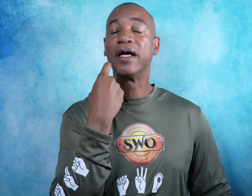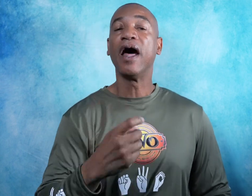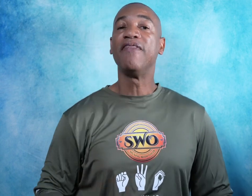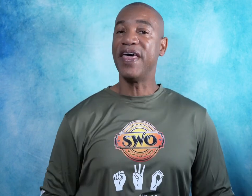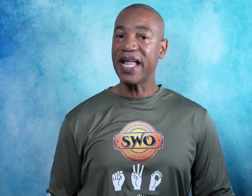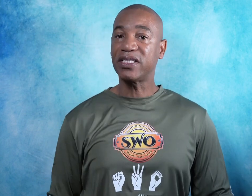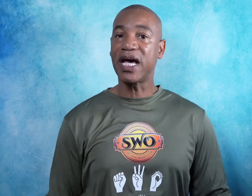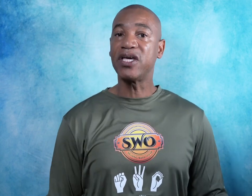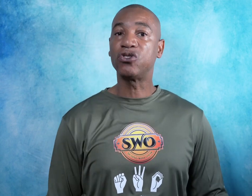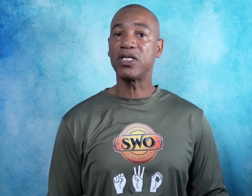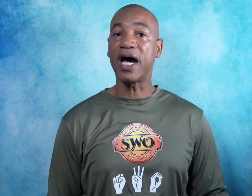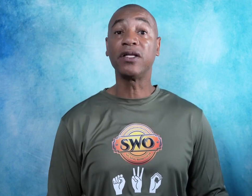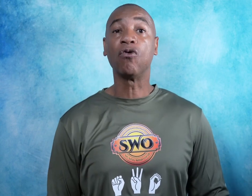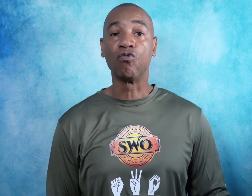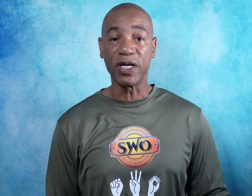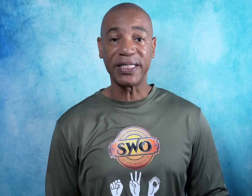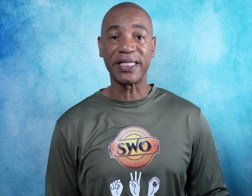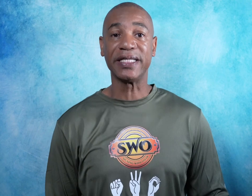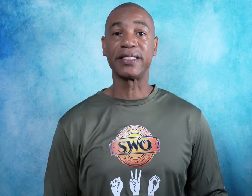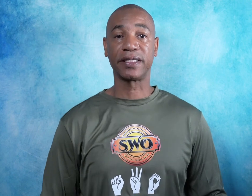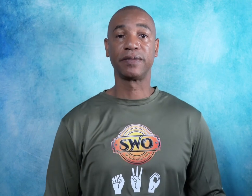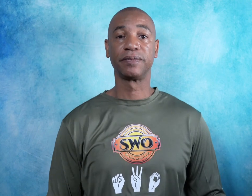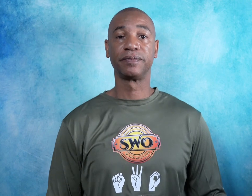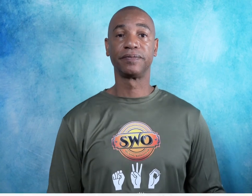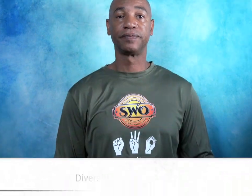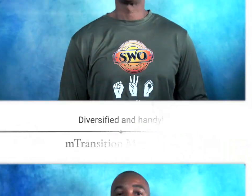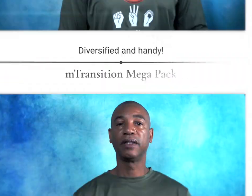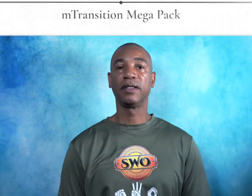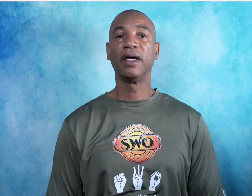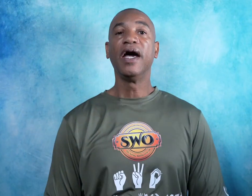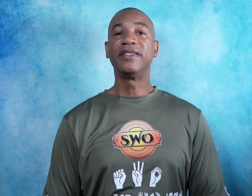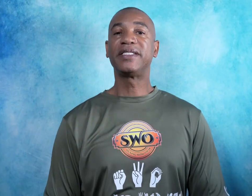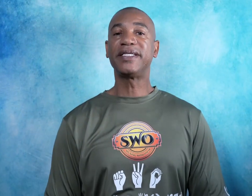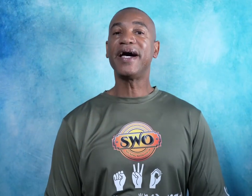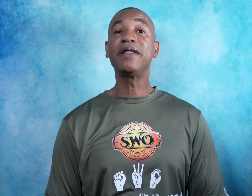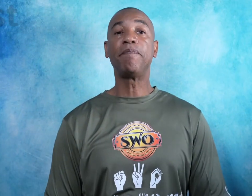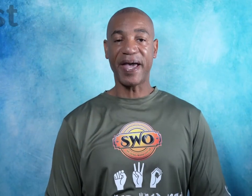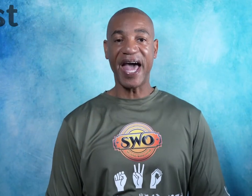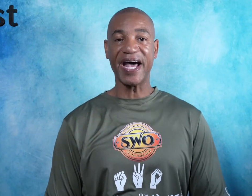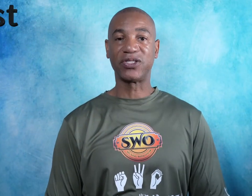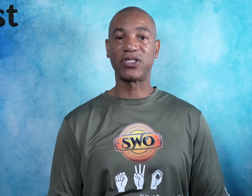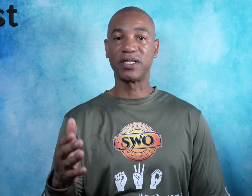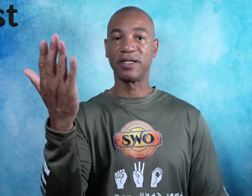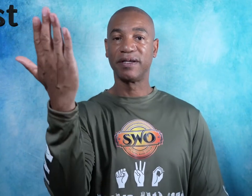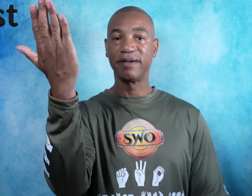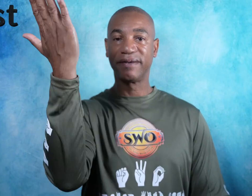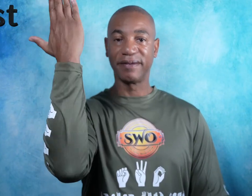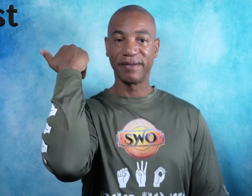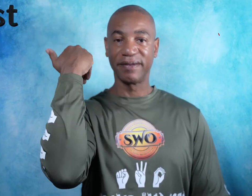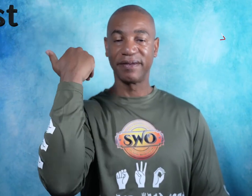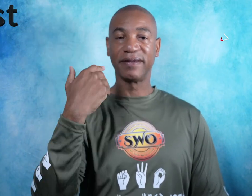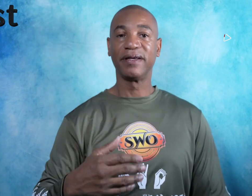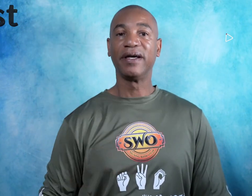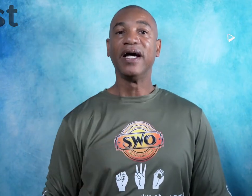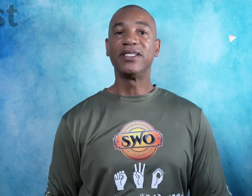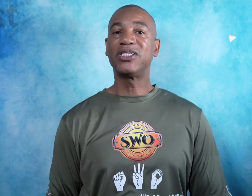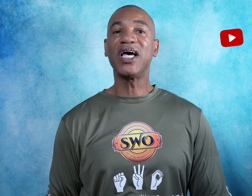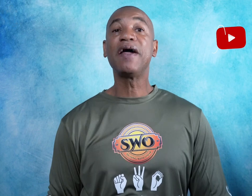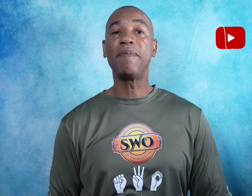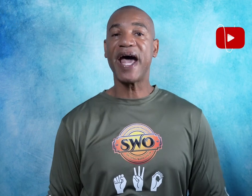That is how you sign recent. The sign past. To sign past